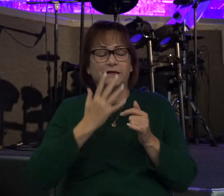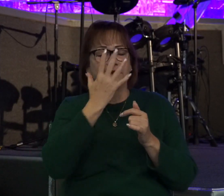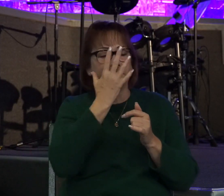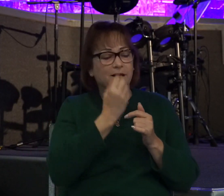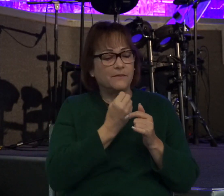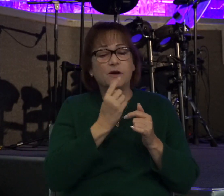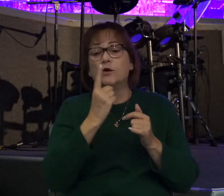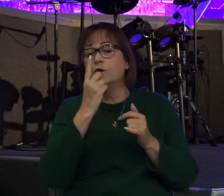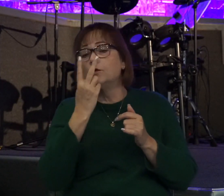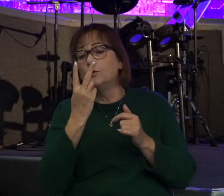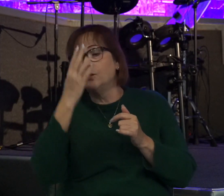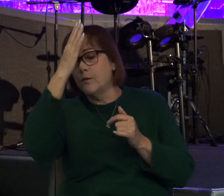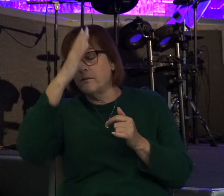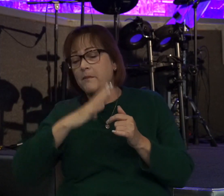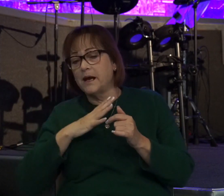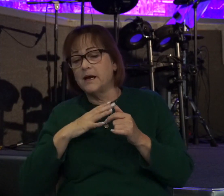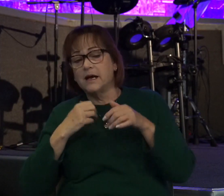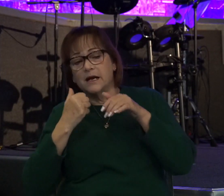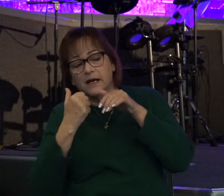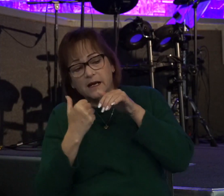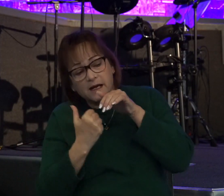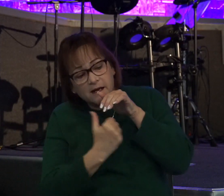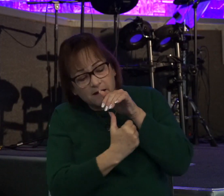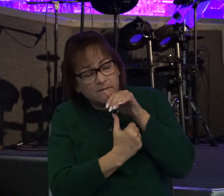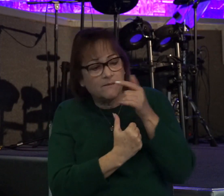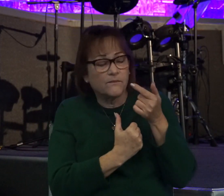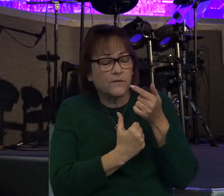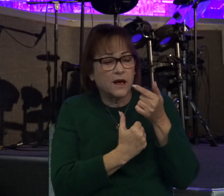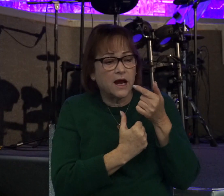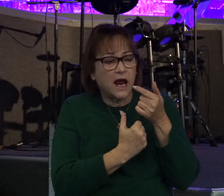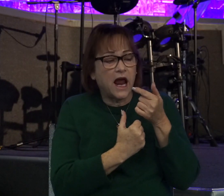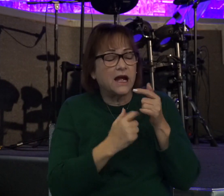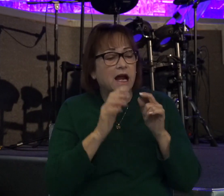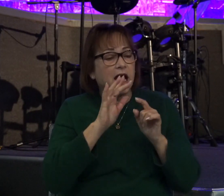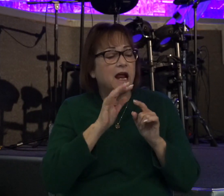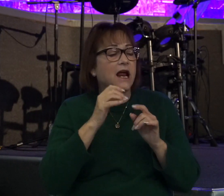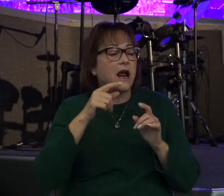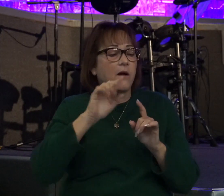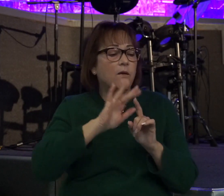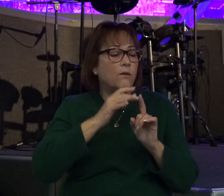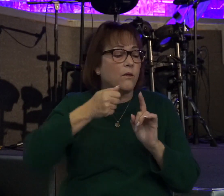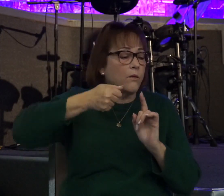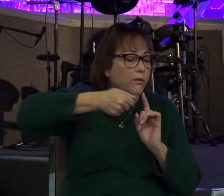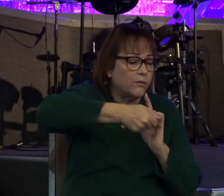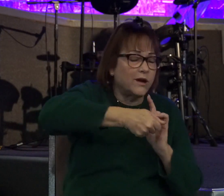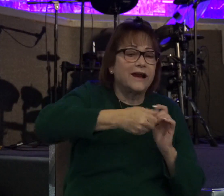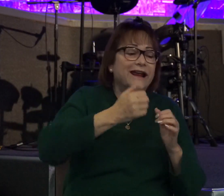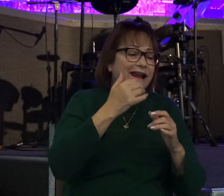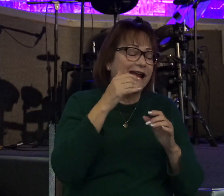men snuck into his chambers and ran him through with a blade, killing him in his own house, in his own bed.